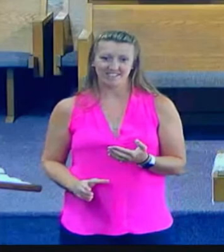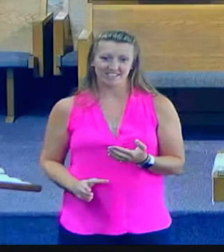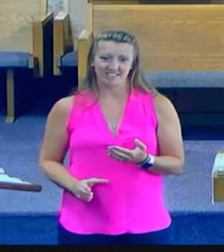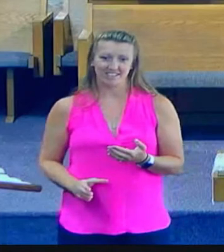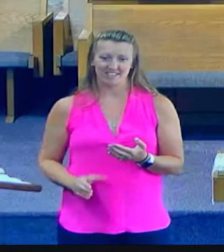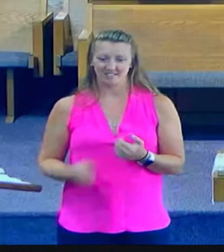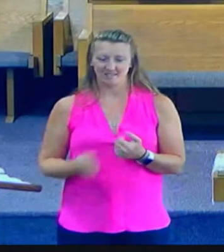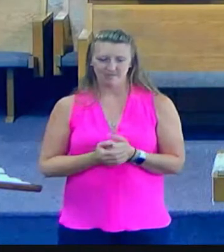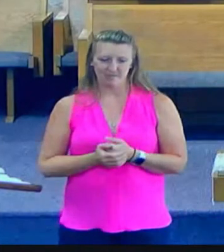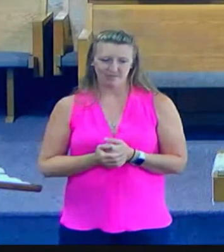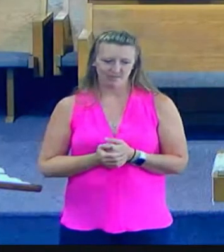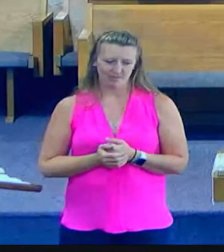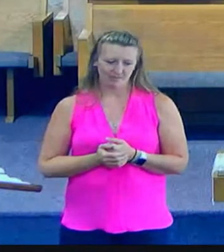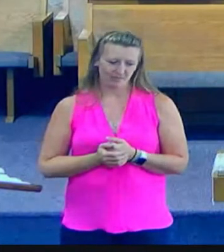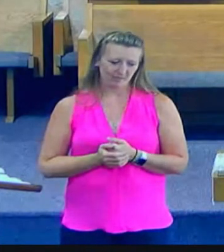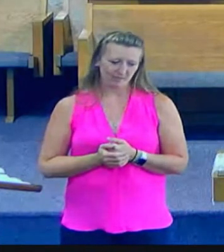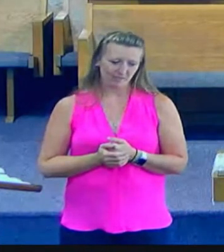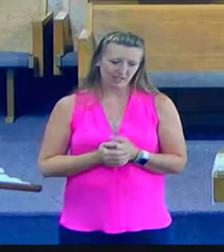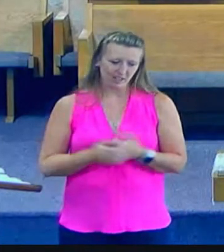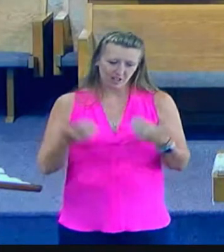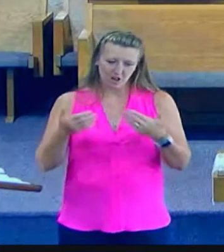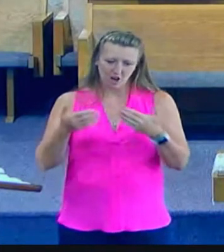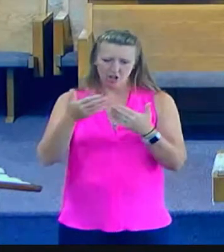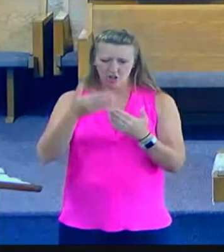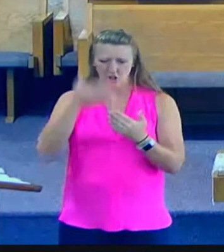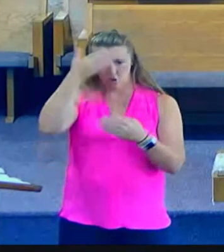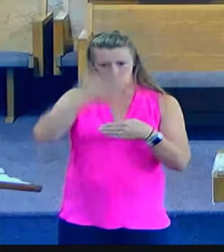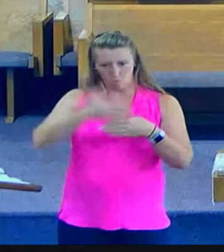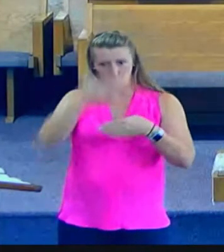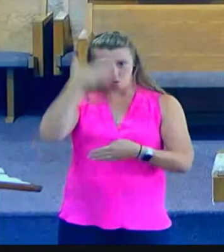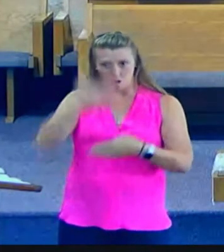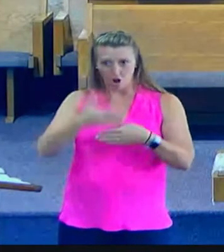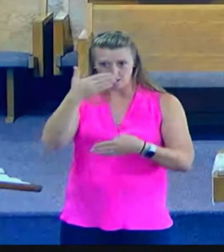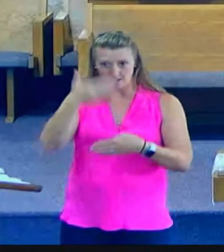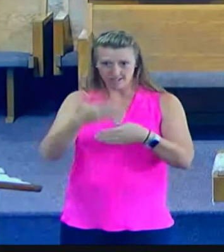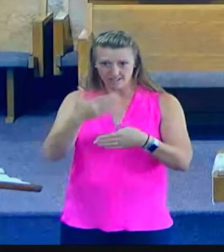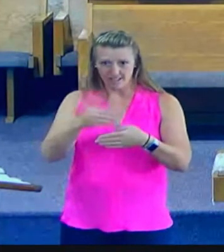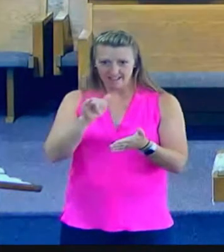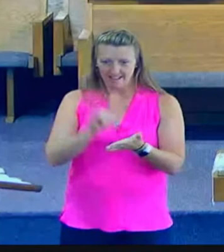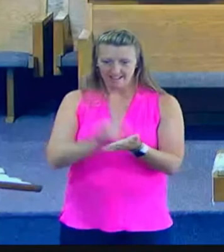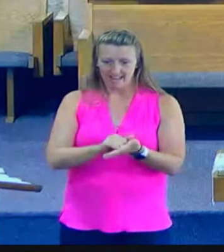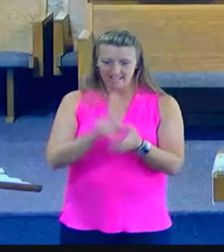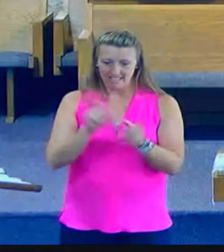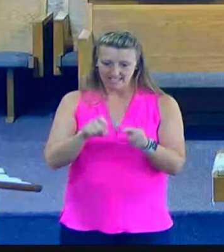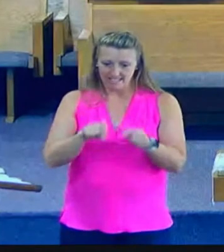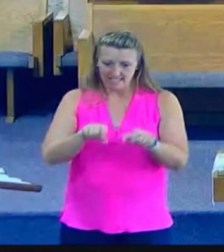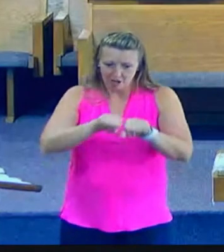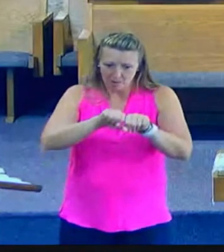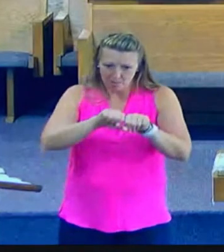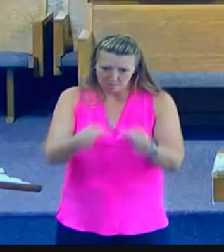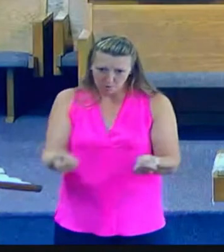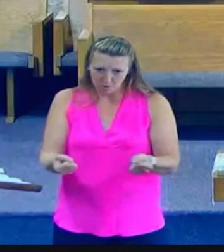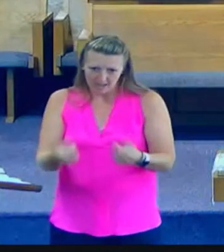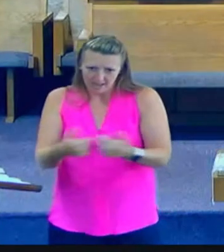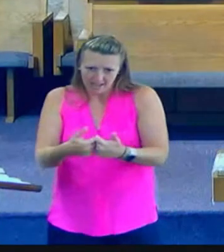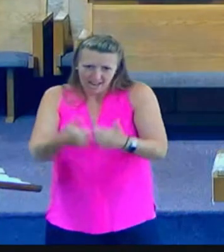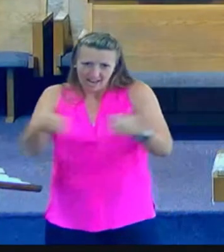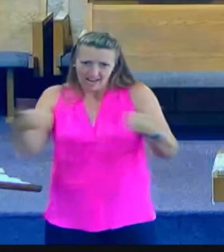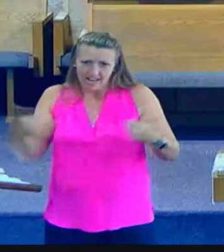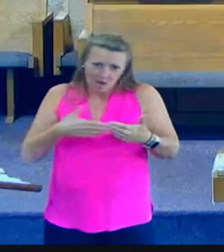so many barriers. Barriers in the disciples' minds. Barriers that had existed for years.